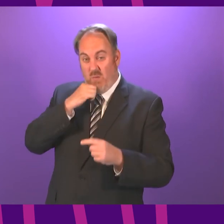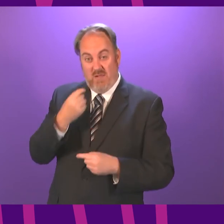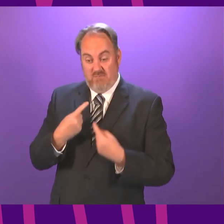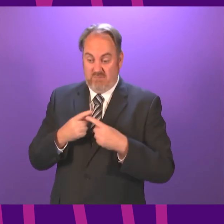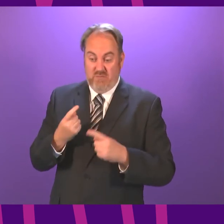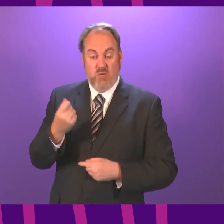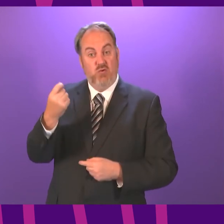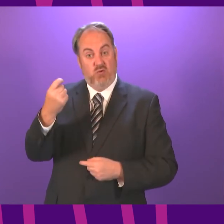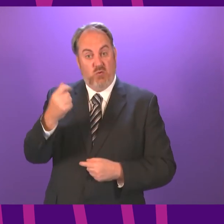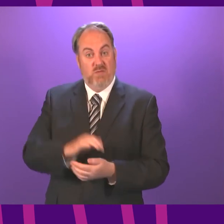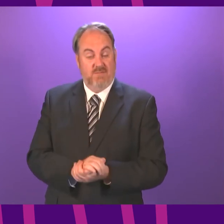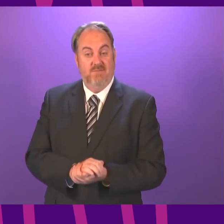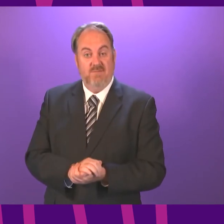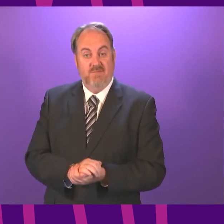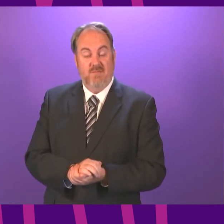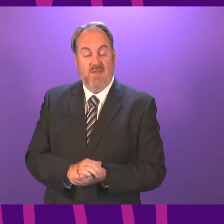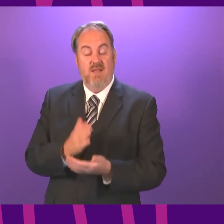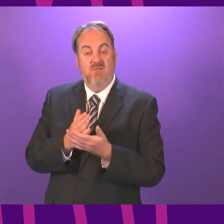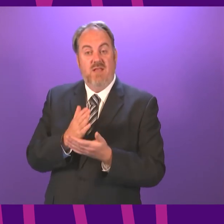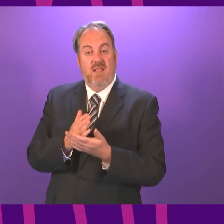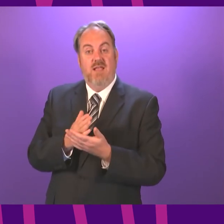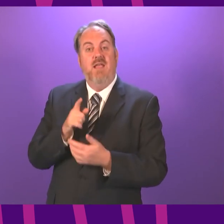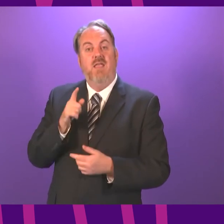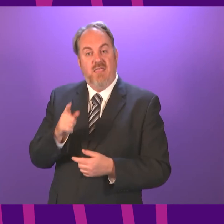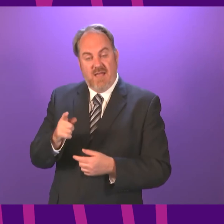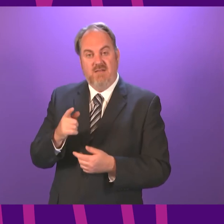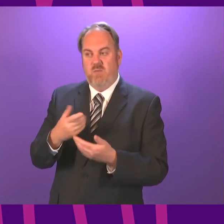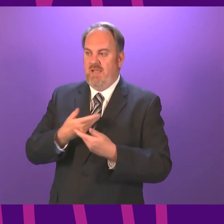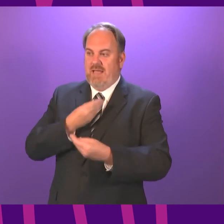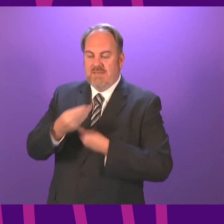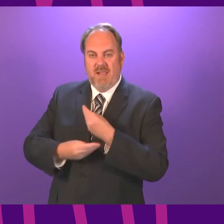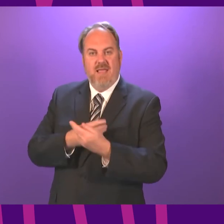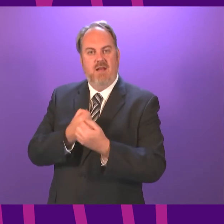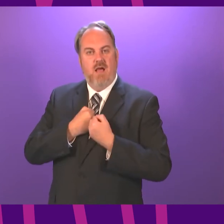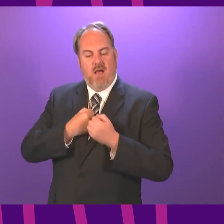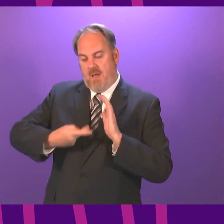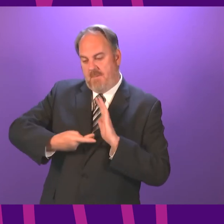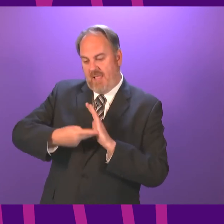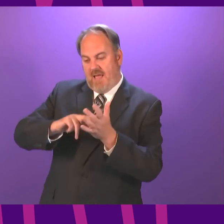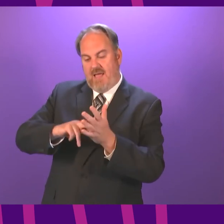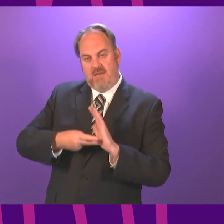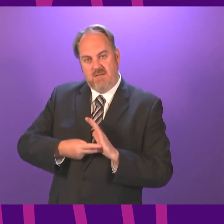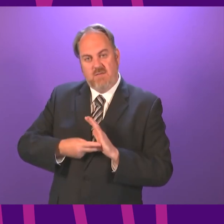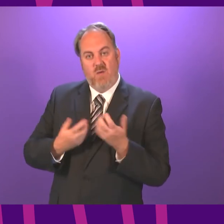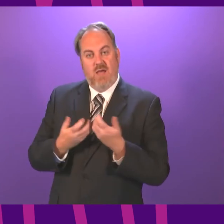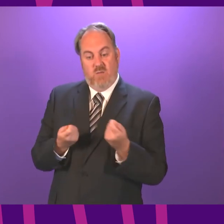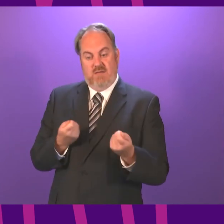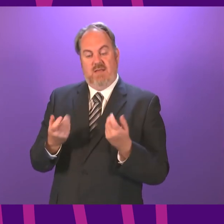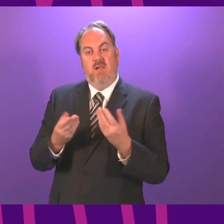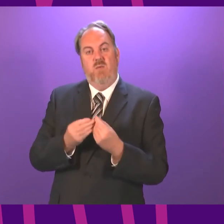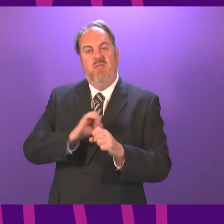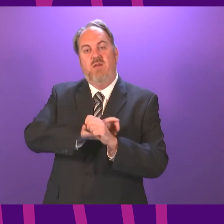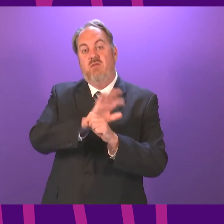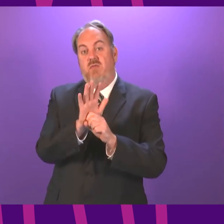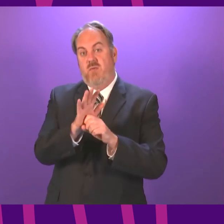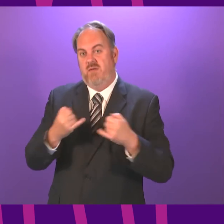out some further developments in relation to the wider context and the strategic framework for the handling of coronavirus. Some of those